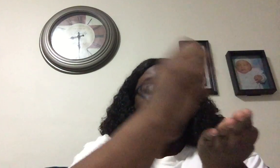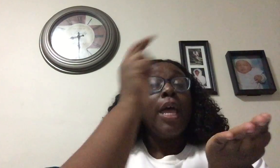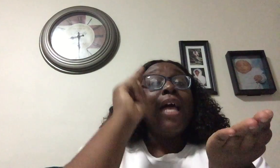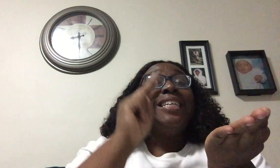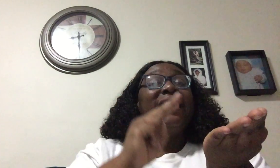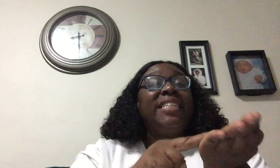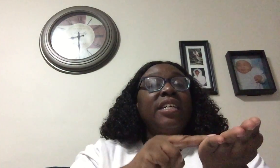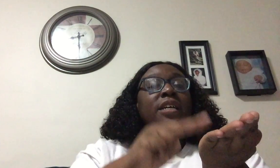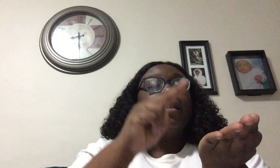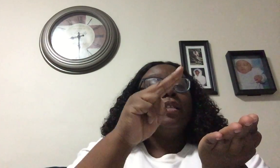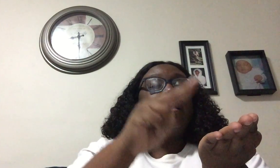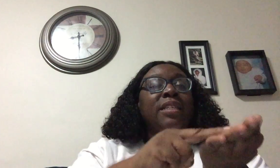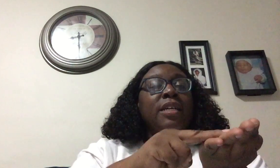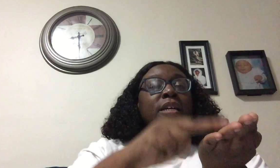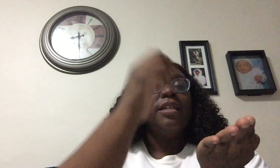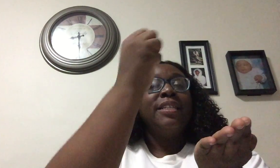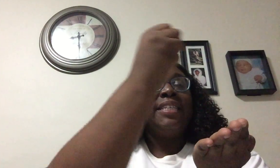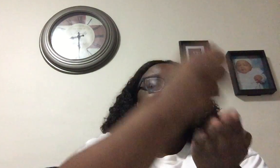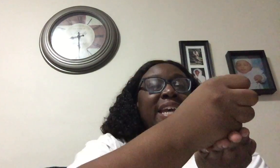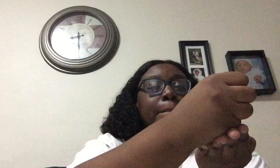Z, z, zip.